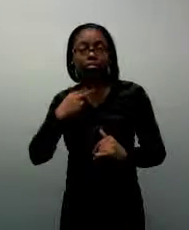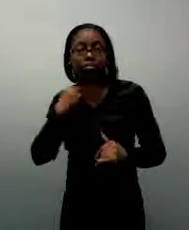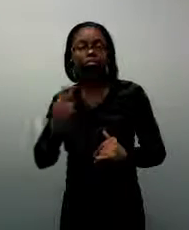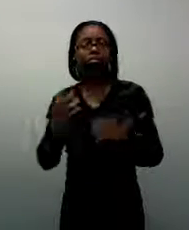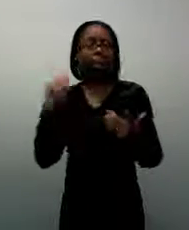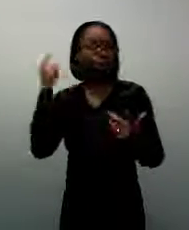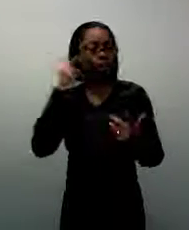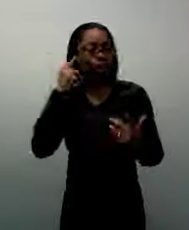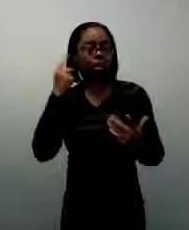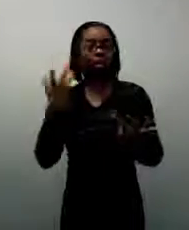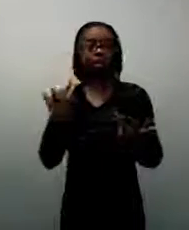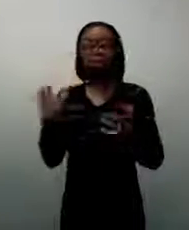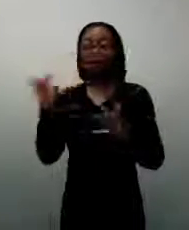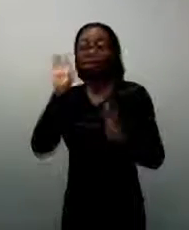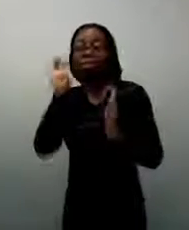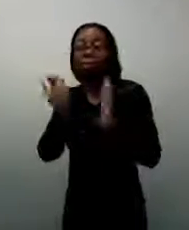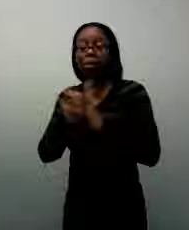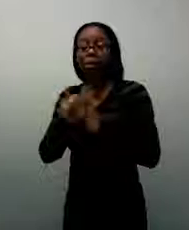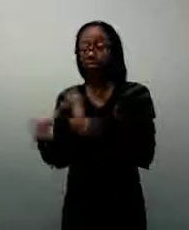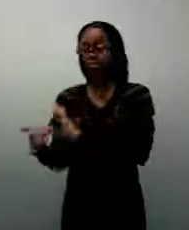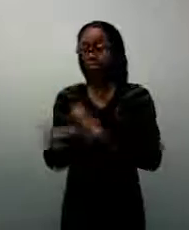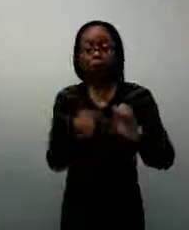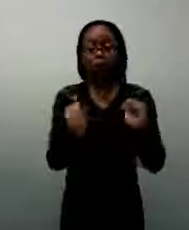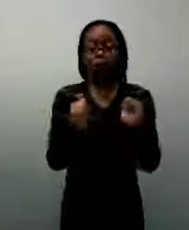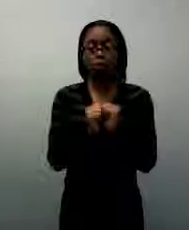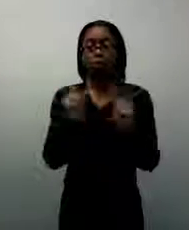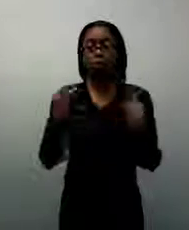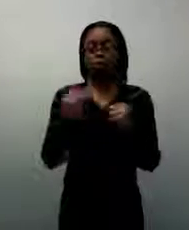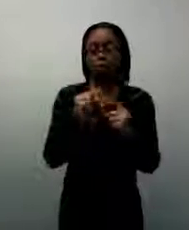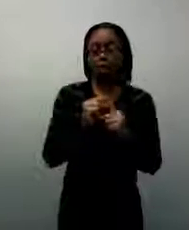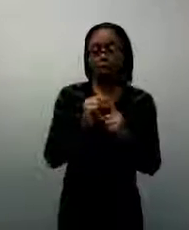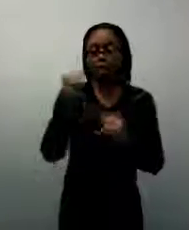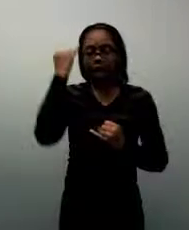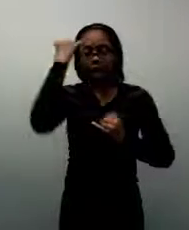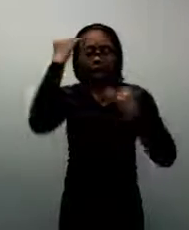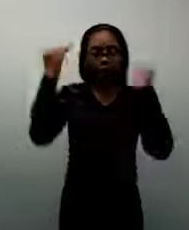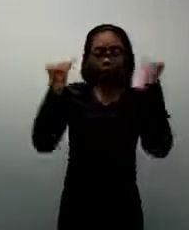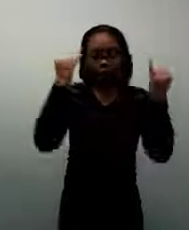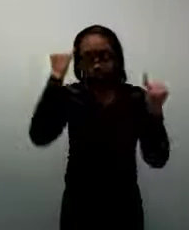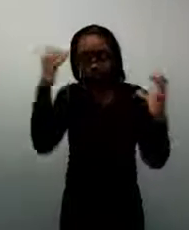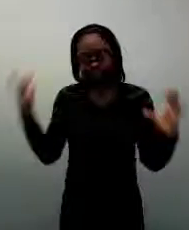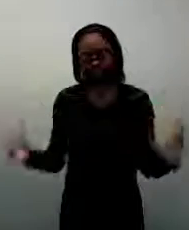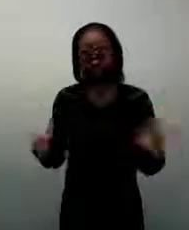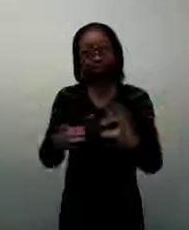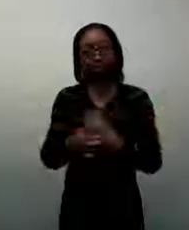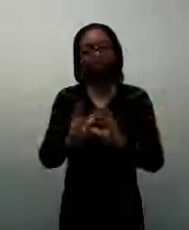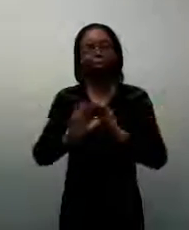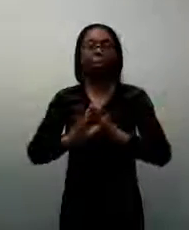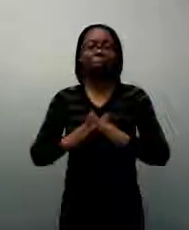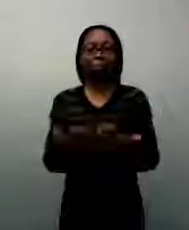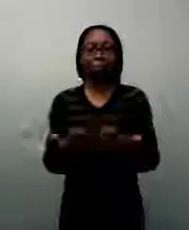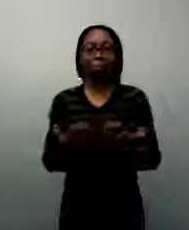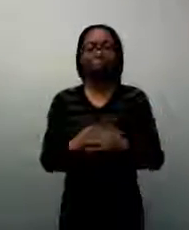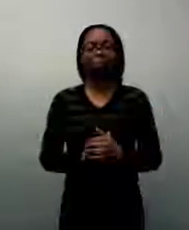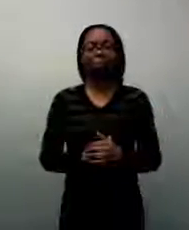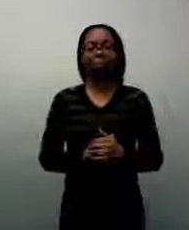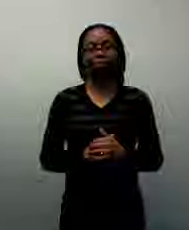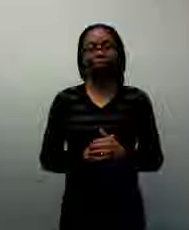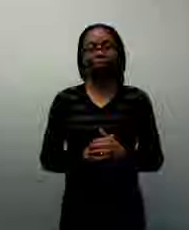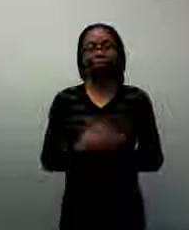some words and some ideas that are being put forth in the book. As you are reading to young children, don't get caught up